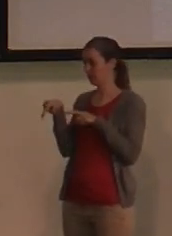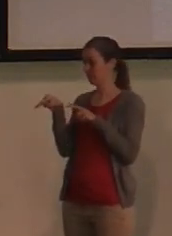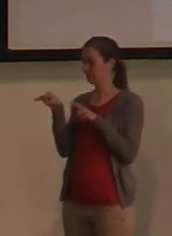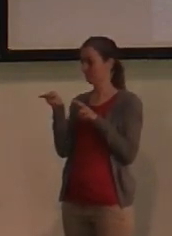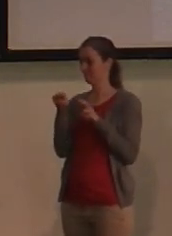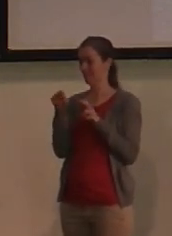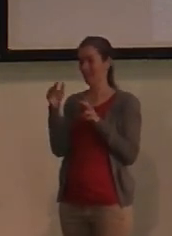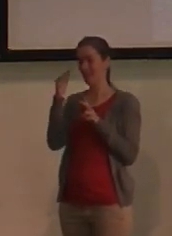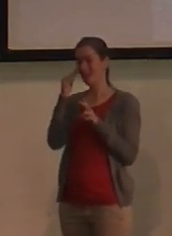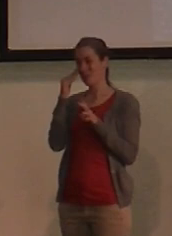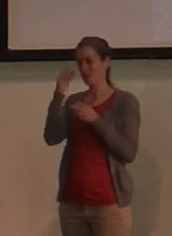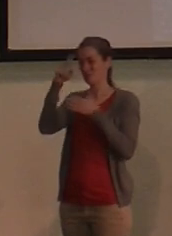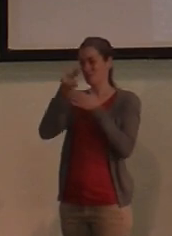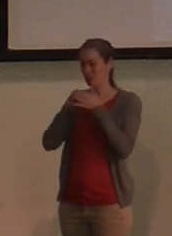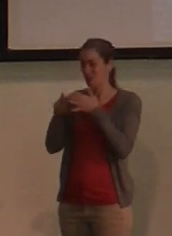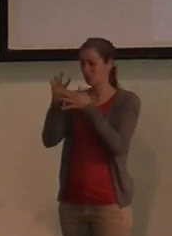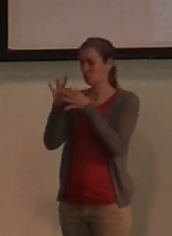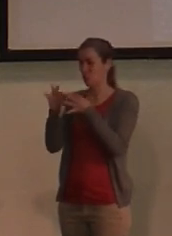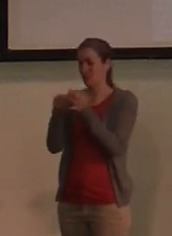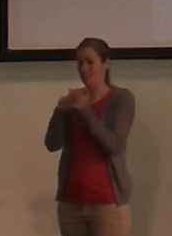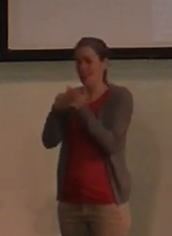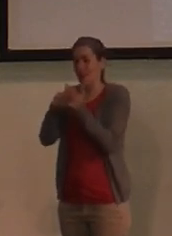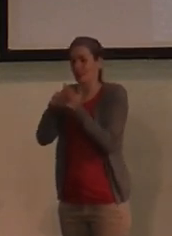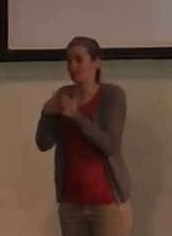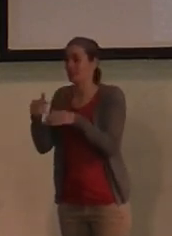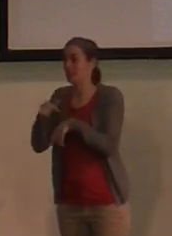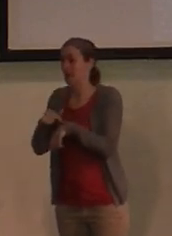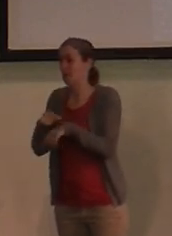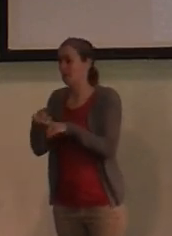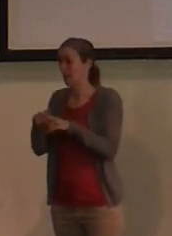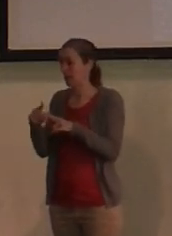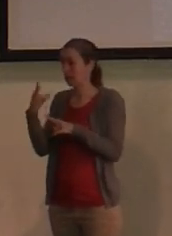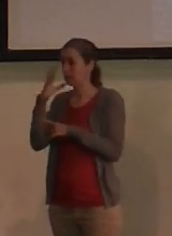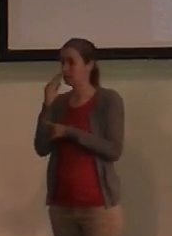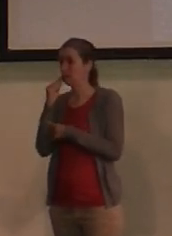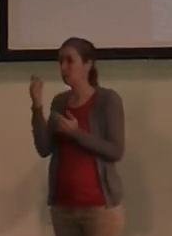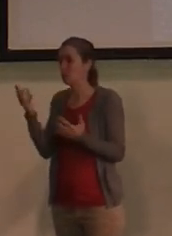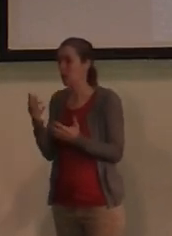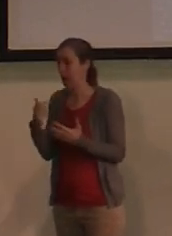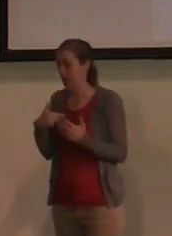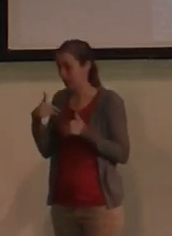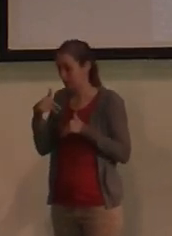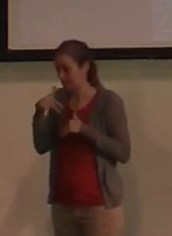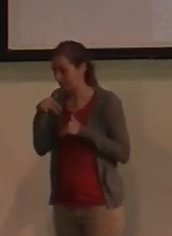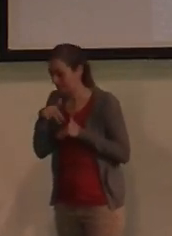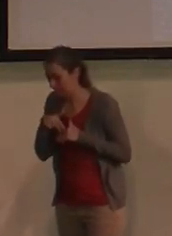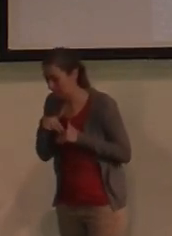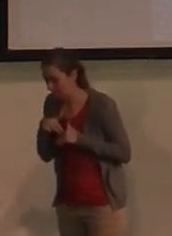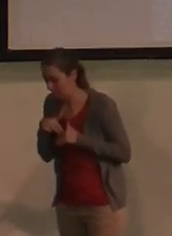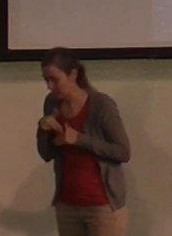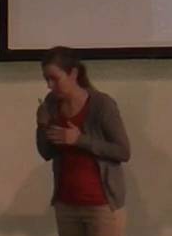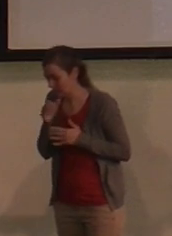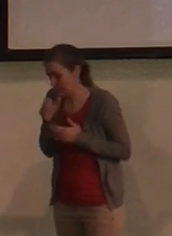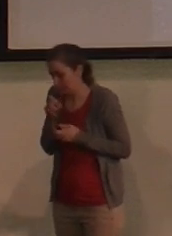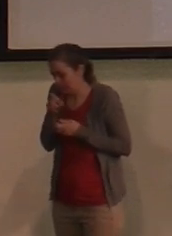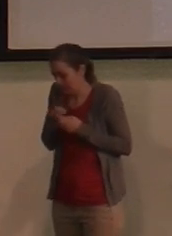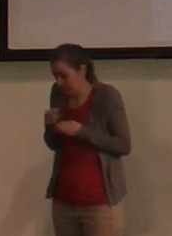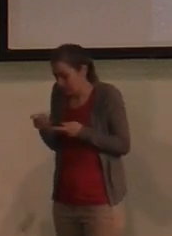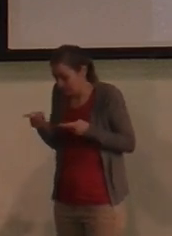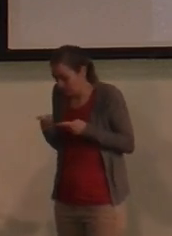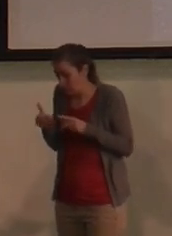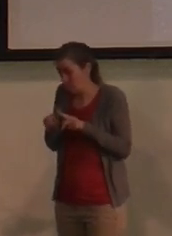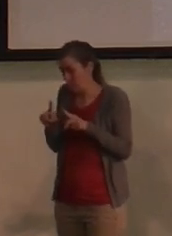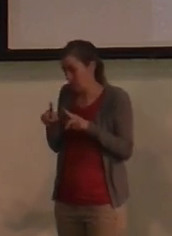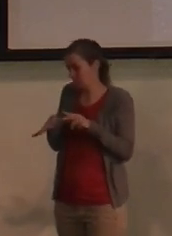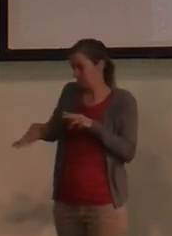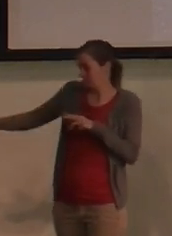know you've read the story a thousand times, but part of the experience is, man, I am standing. Maybe it wasn't this exact spot, but it's probably within 150